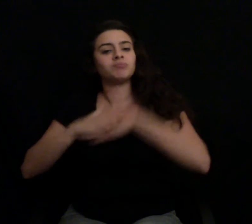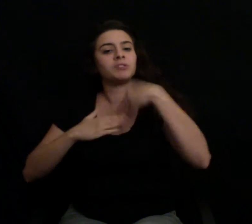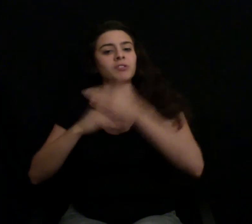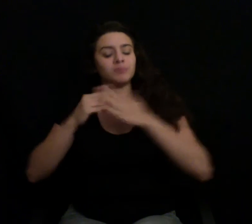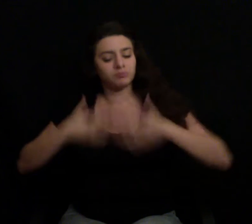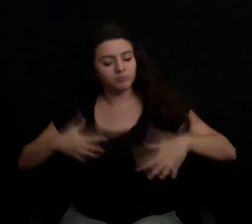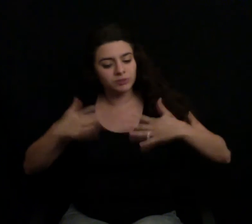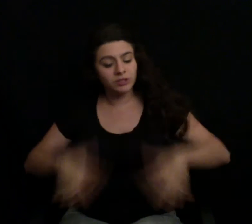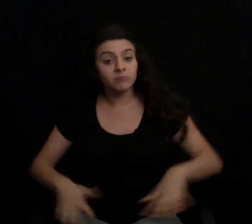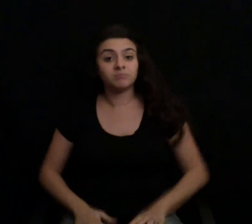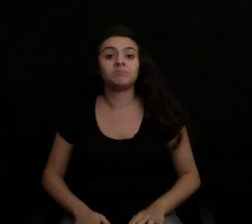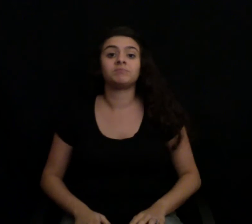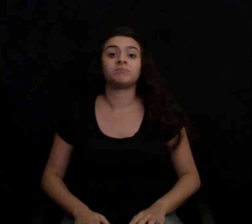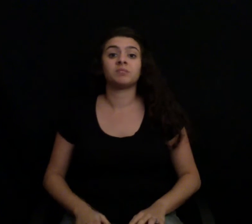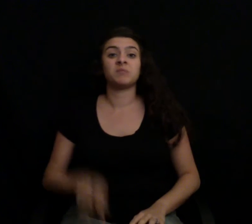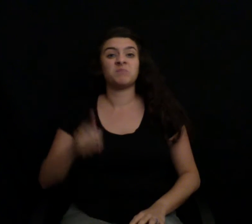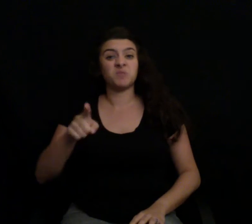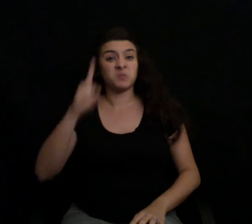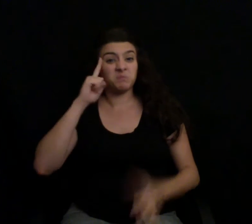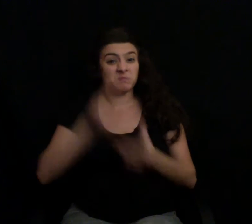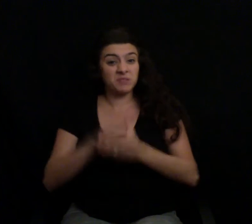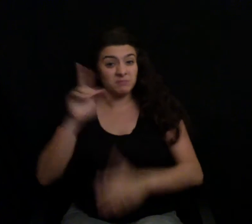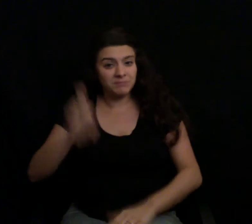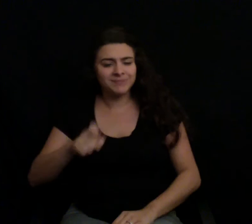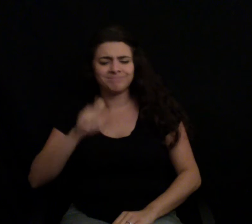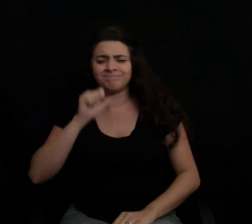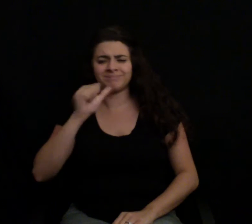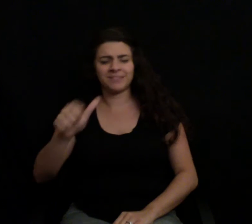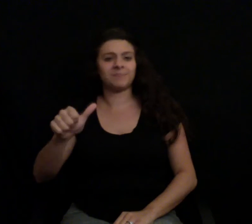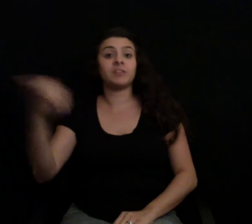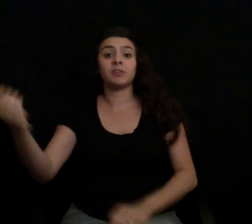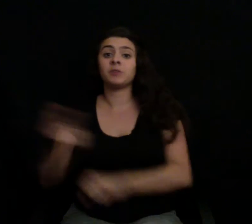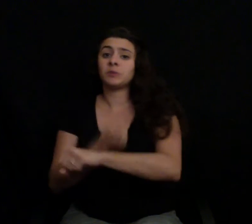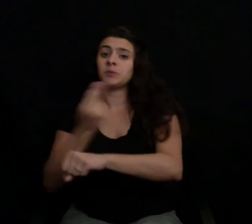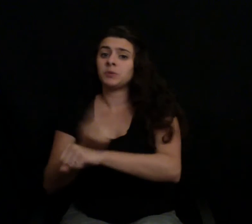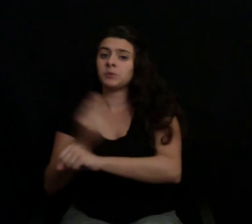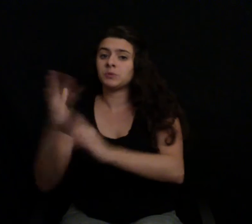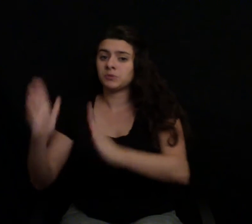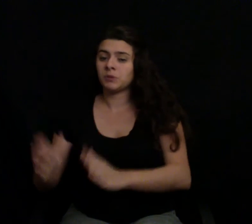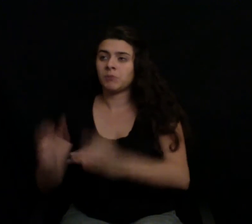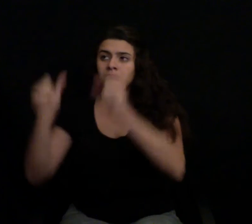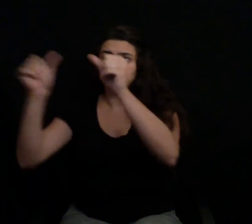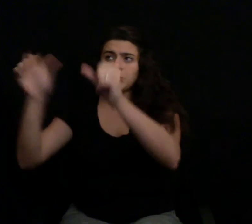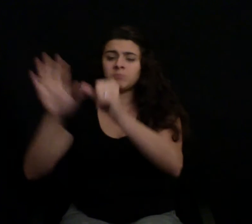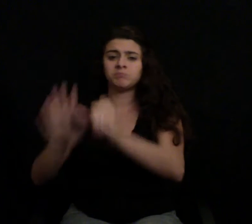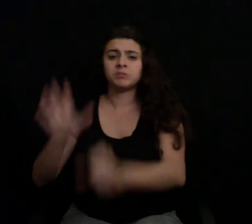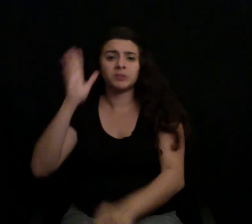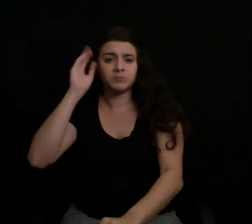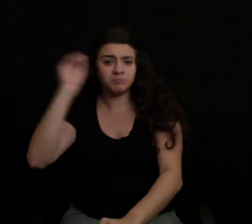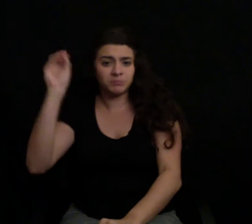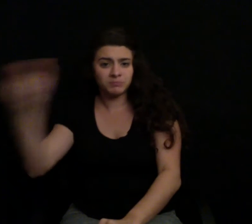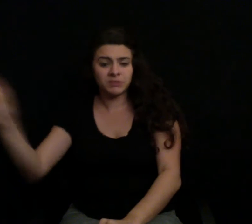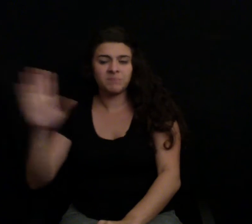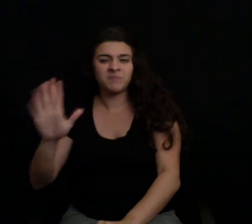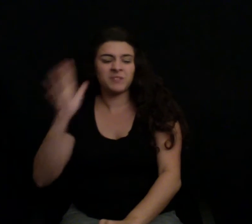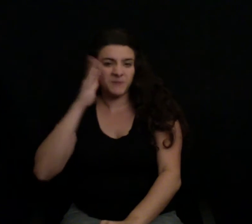for it. This is what a redditor named Fallon Krios said in the Jake and Meur subreddit. MeUndies is hashtag dope.